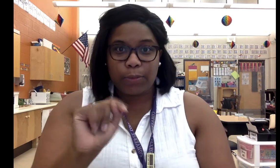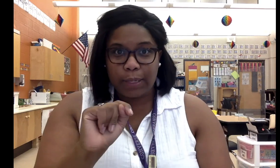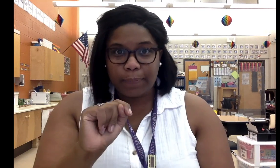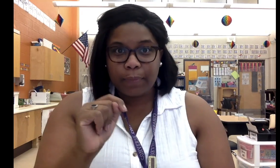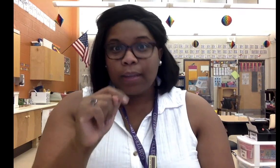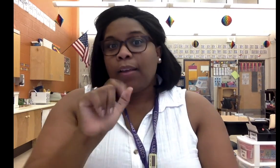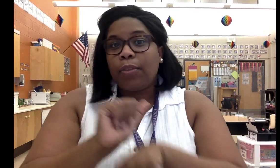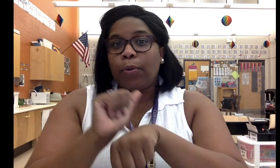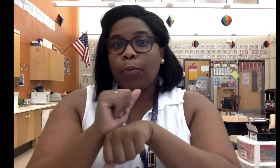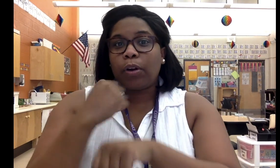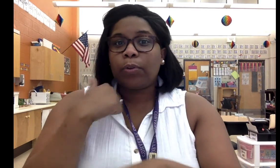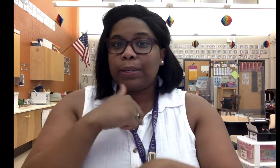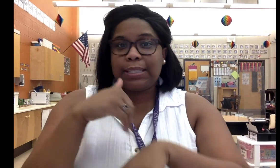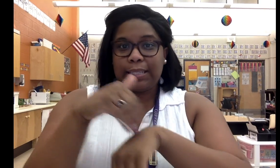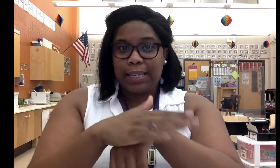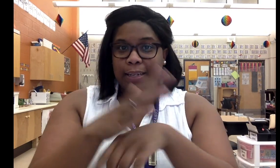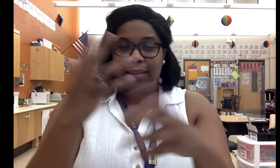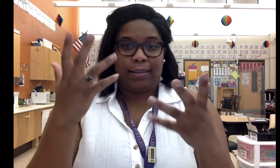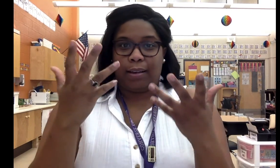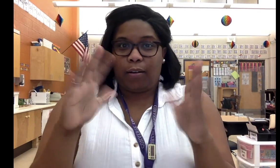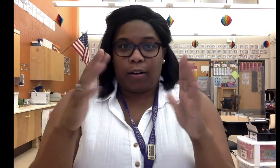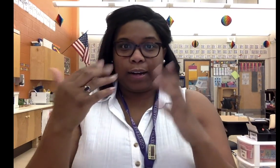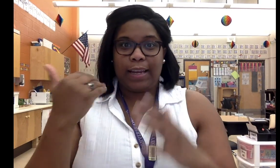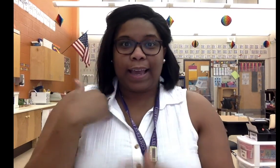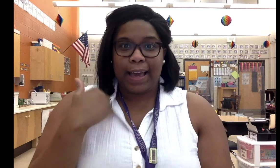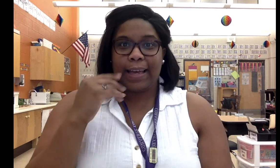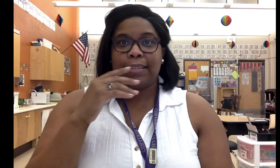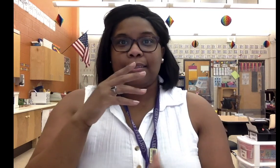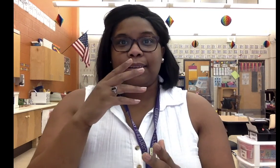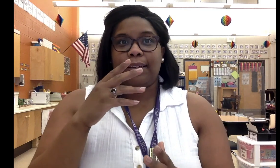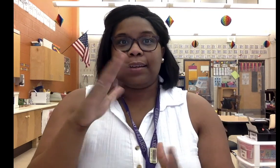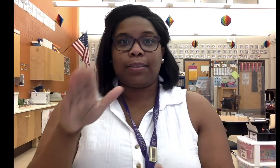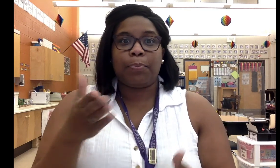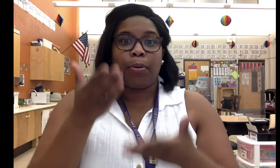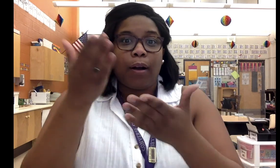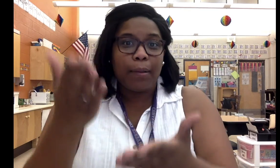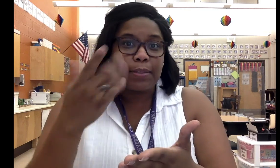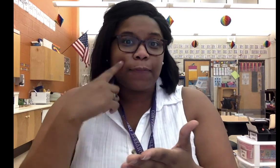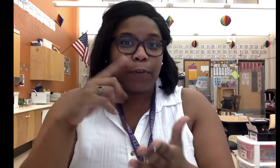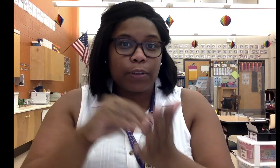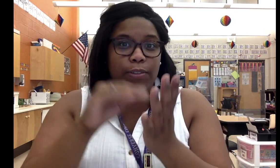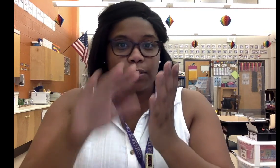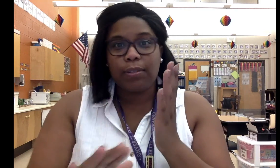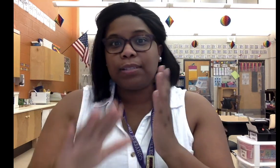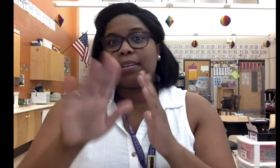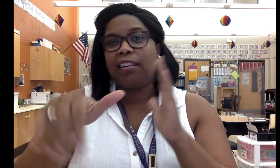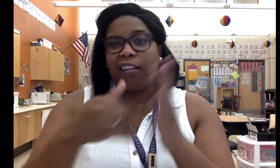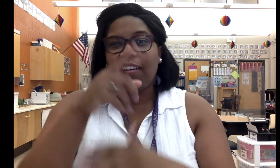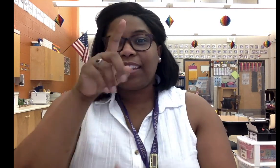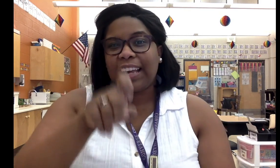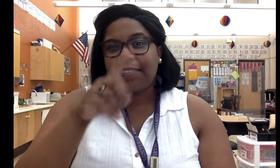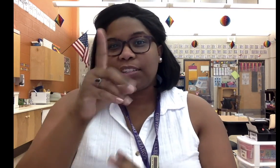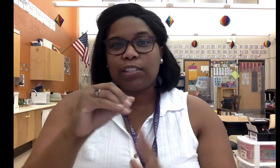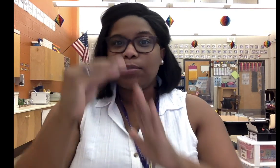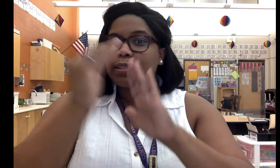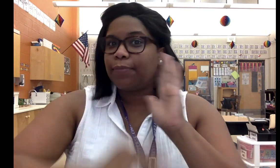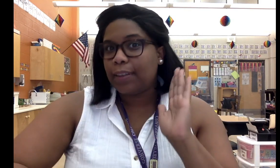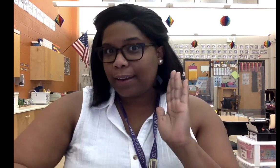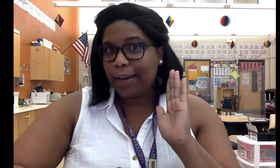it. The work we sent already has the the prompts for the students and all they have to do is fill it out.